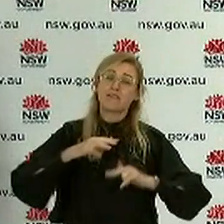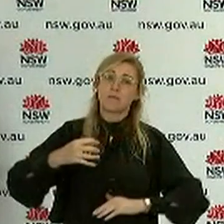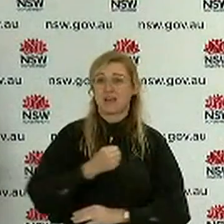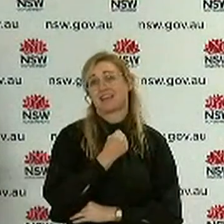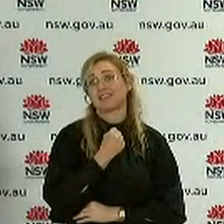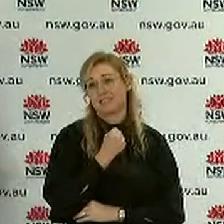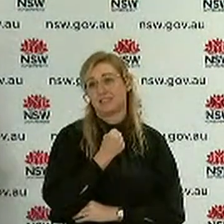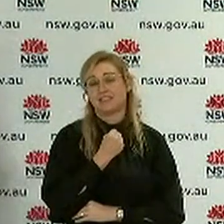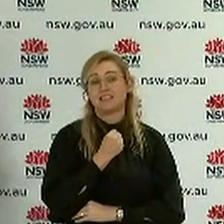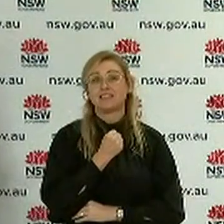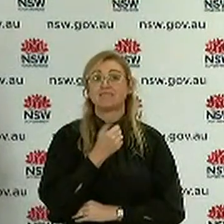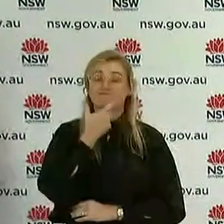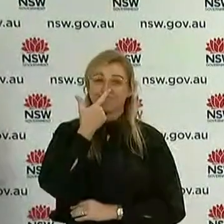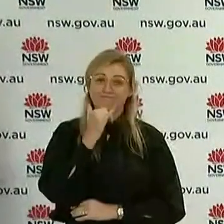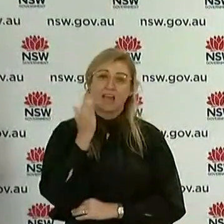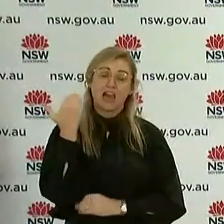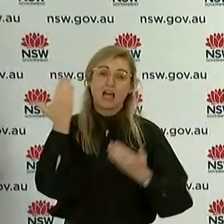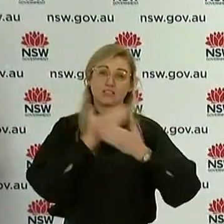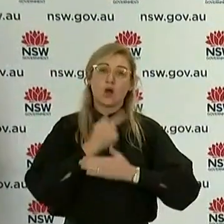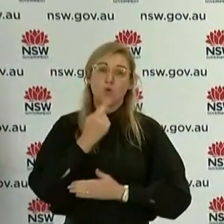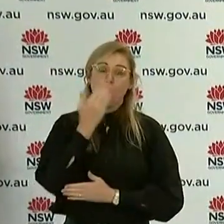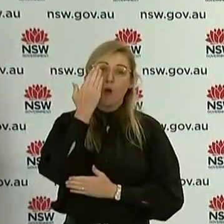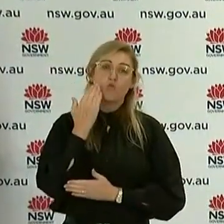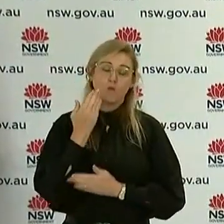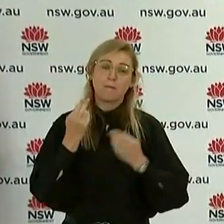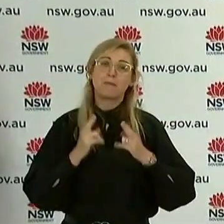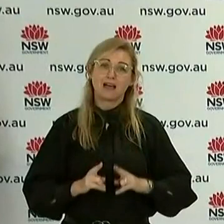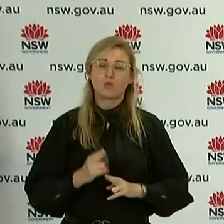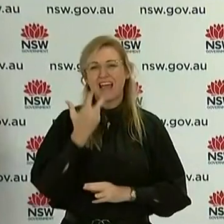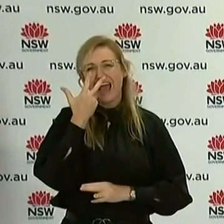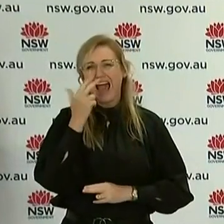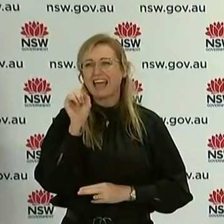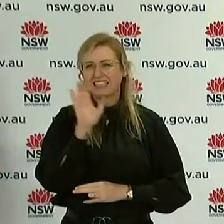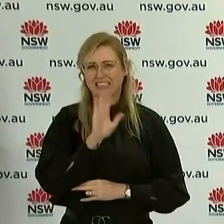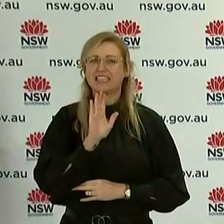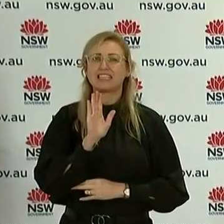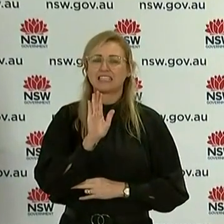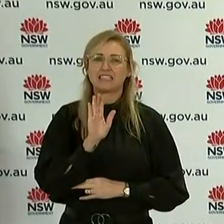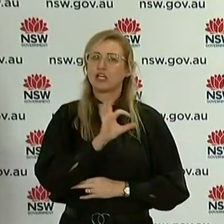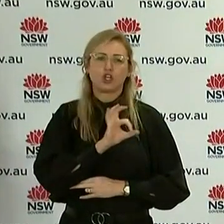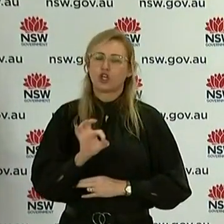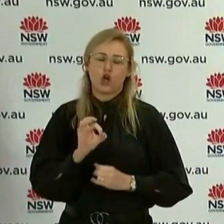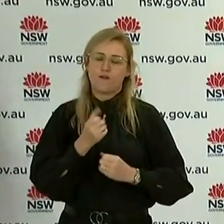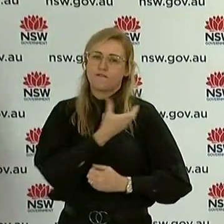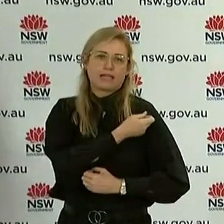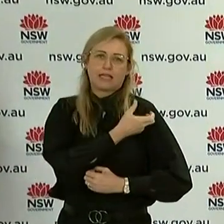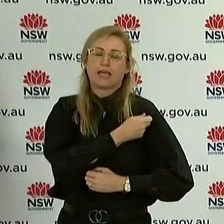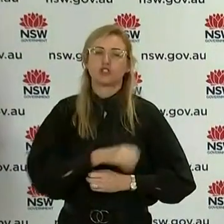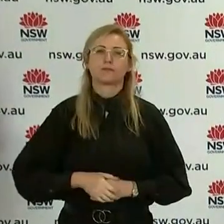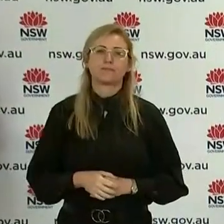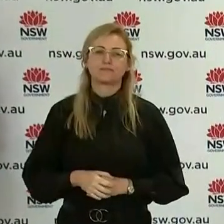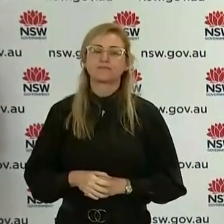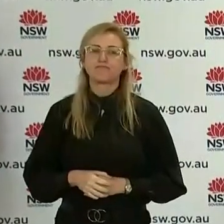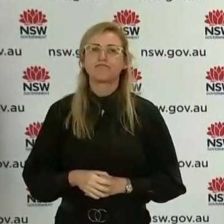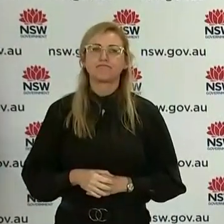overnight, there was one death of a woman in her 80s who was not vaccinated, and Dr McAnulty will provide further information about that. In